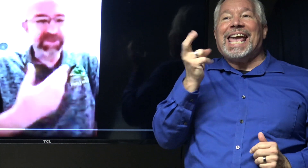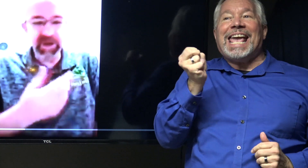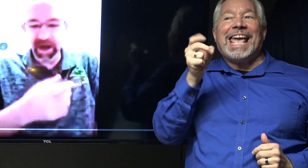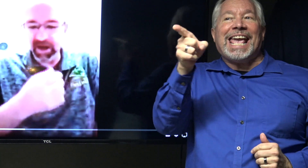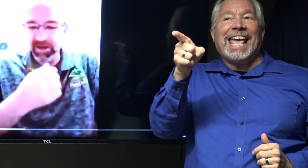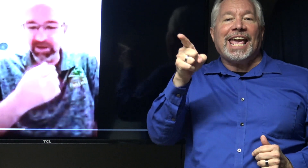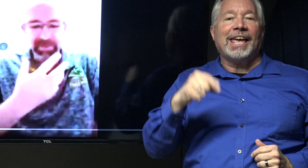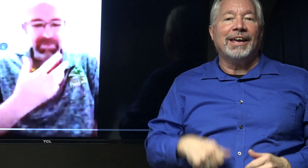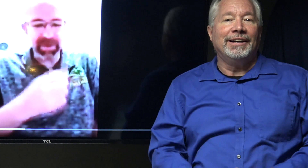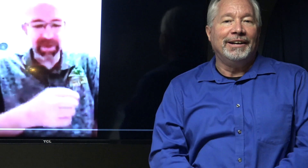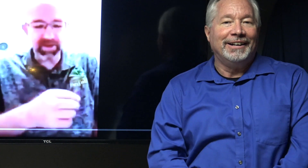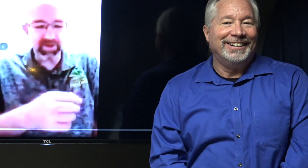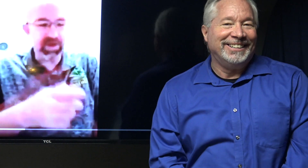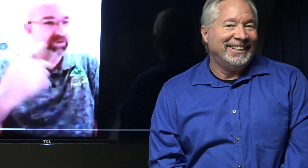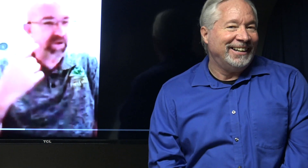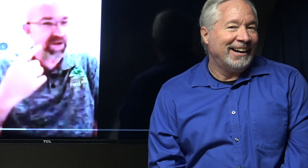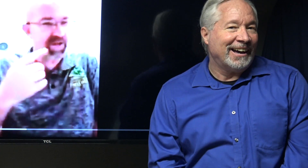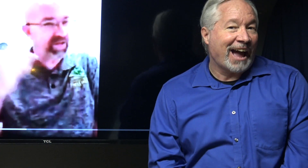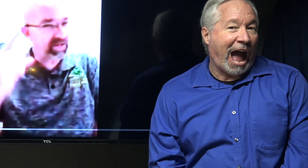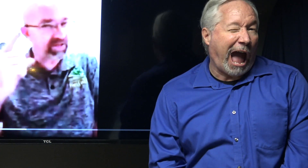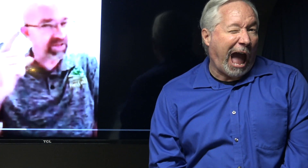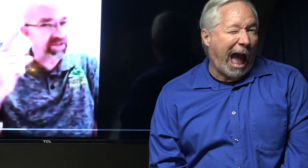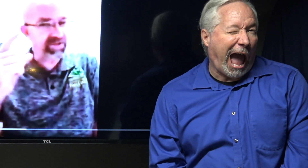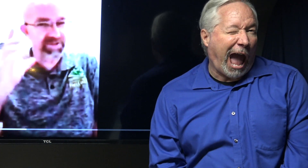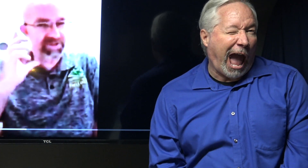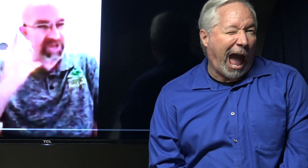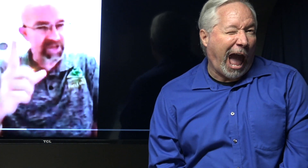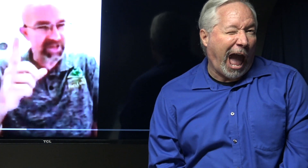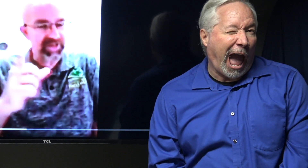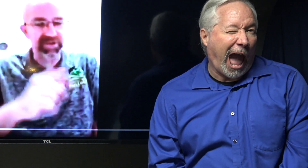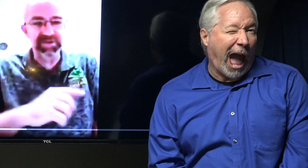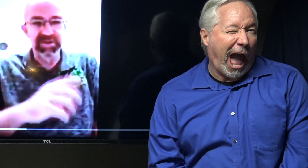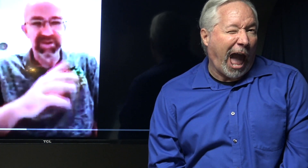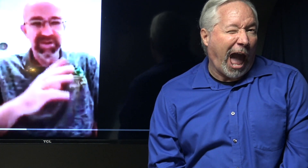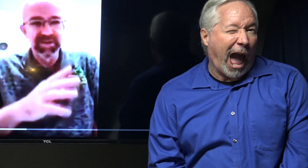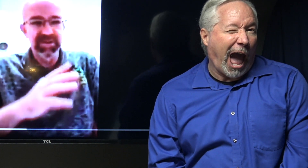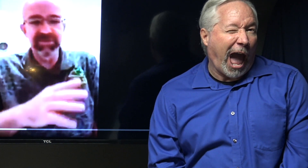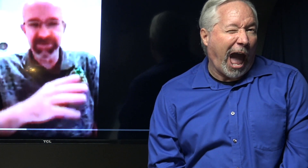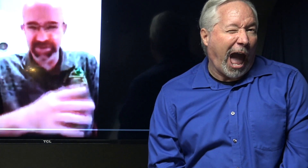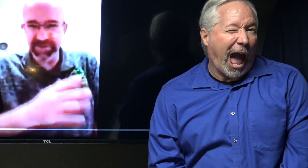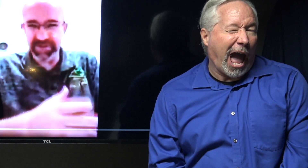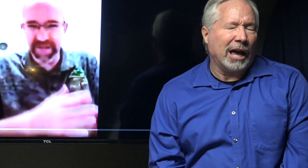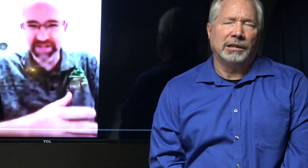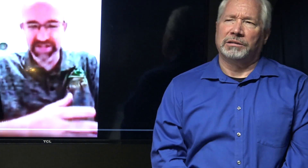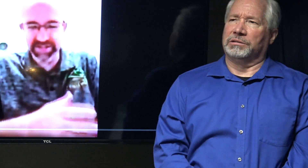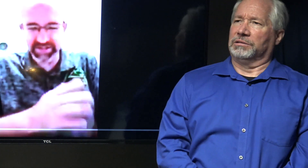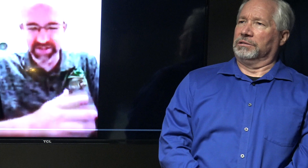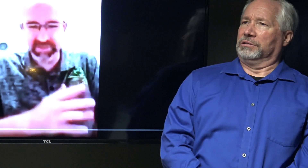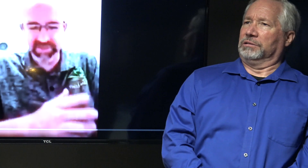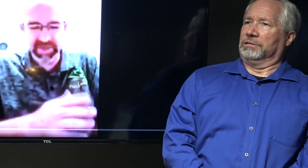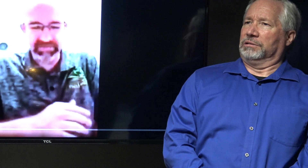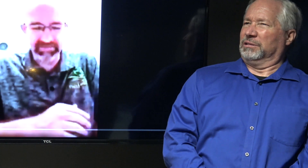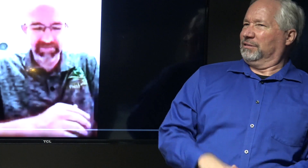Big smile, open mouth, winked with the right eye and held the clothes. It was kind of, you know, almost like a sarcastic type thing.